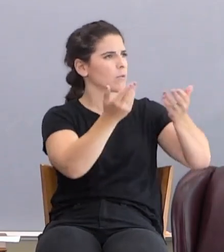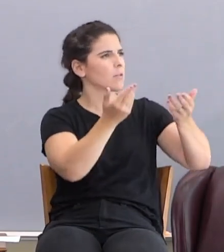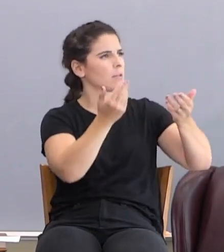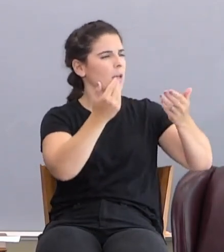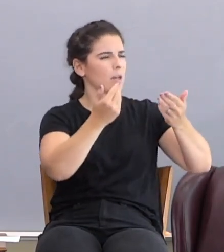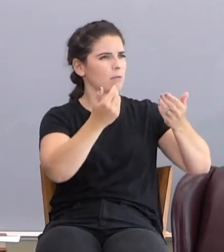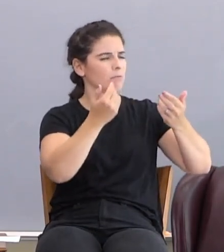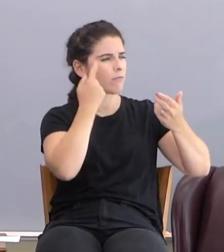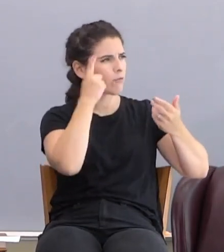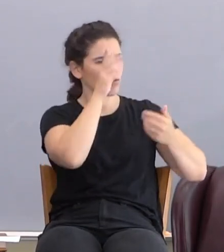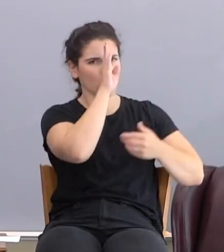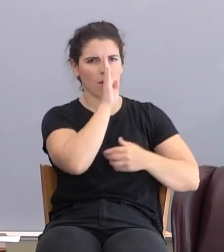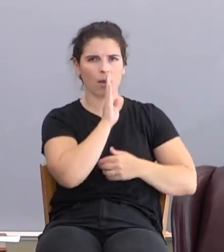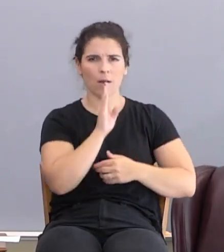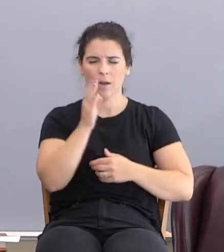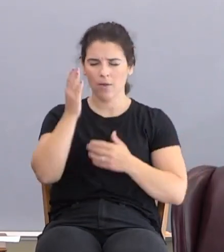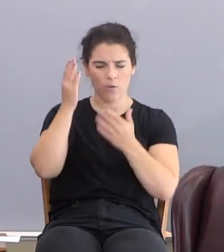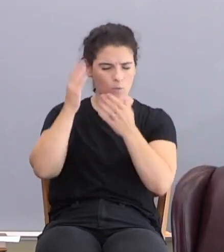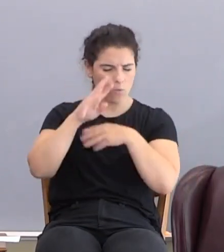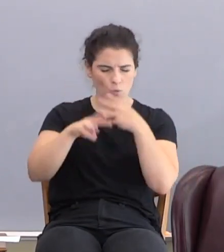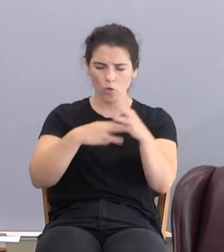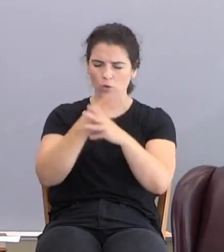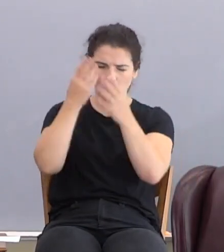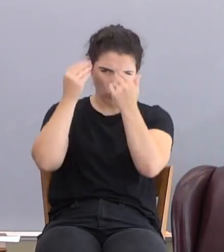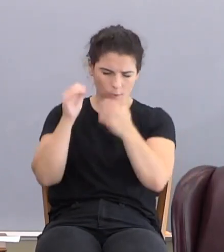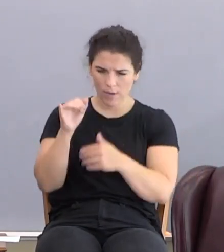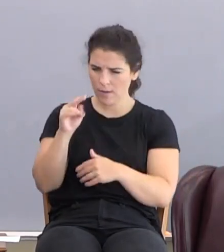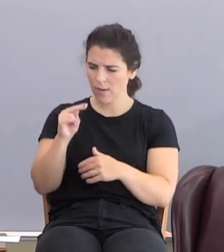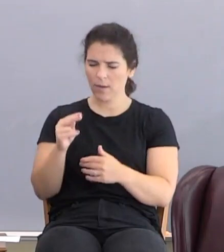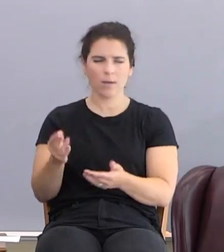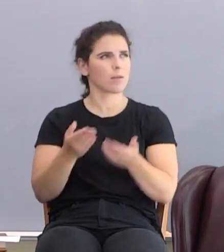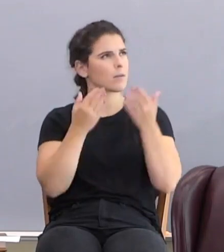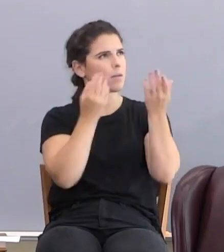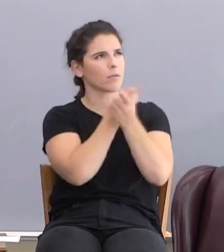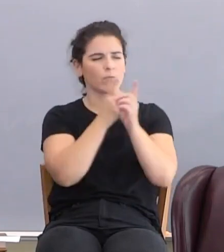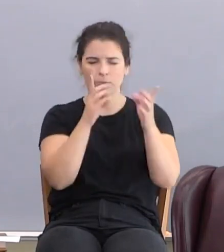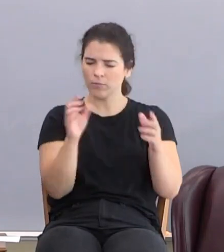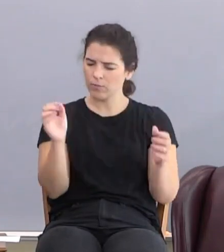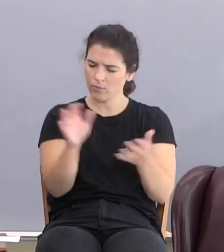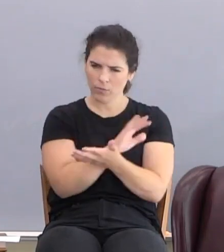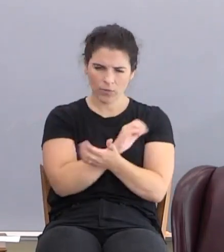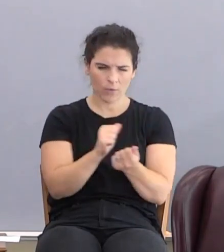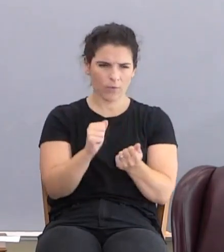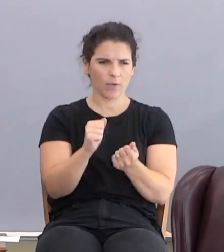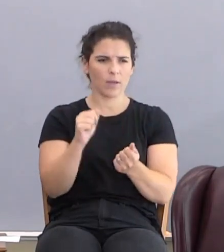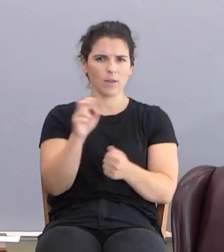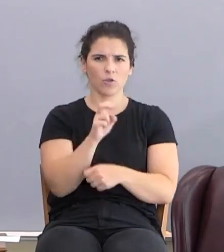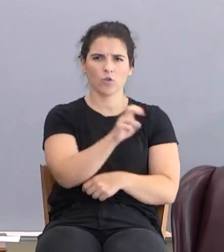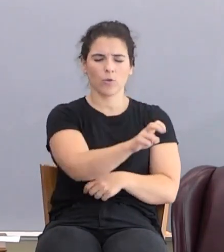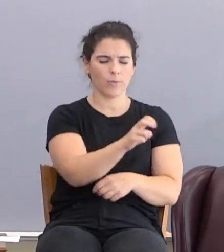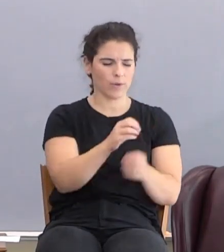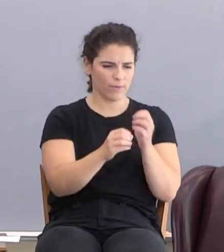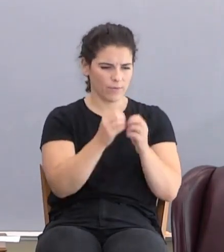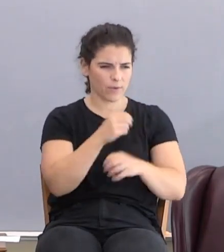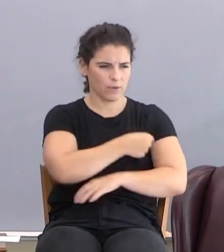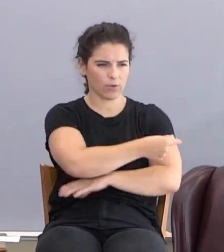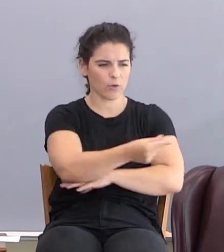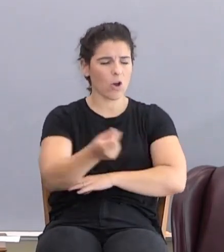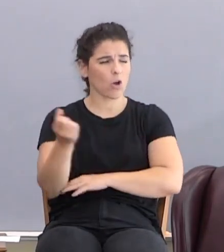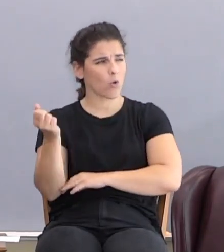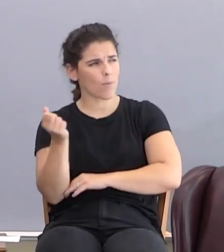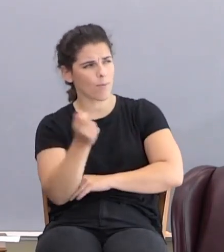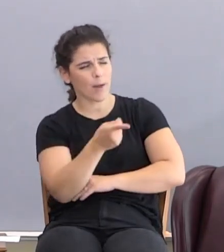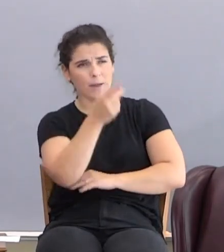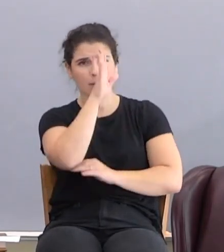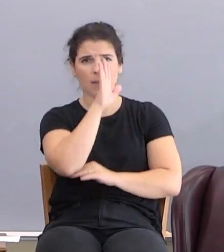this exalted deliverer. He's going to defeat the serpent. He's going to restore the garden and get them all back in God's favor.